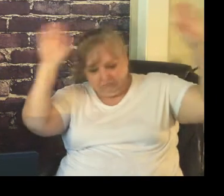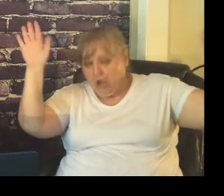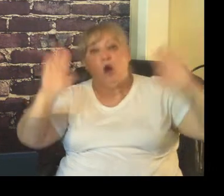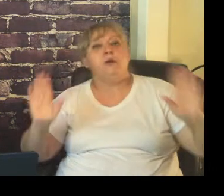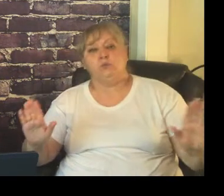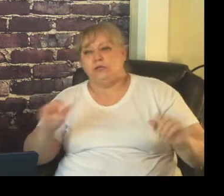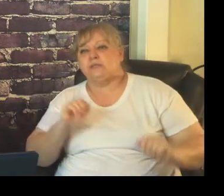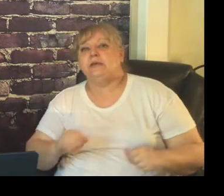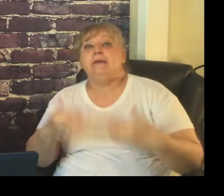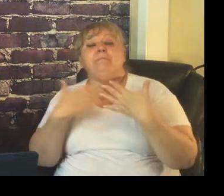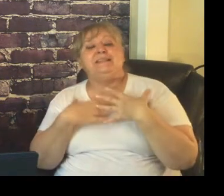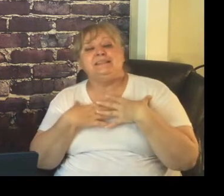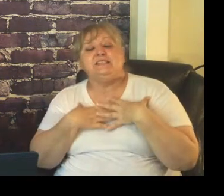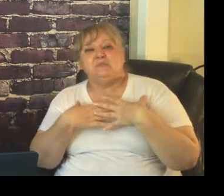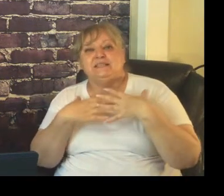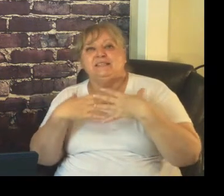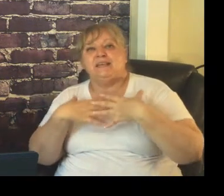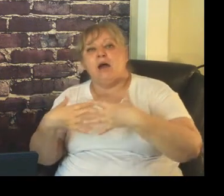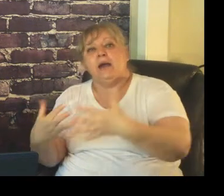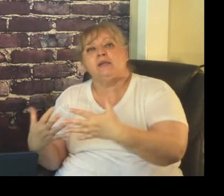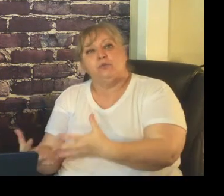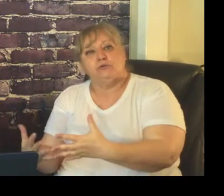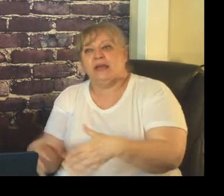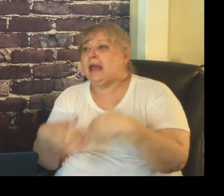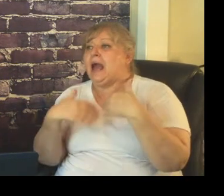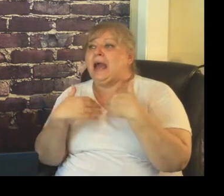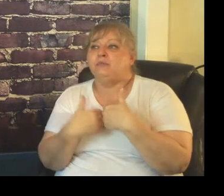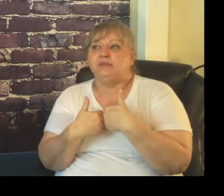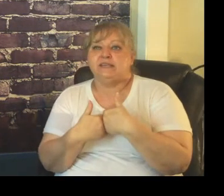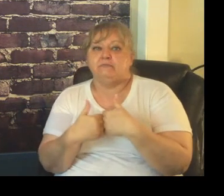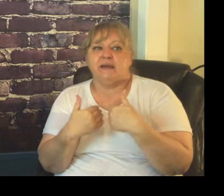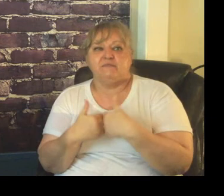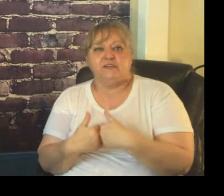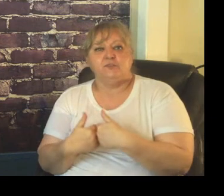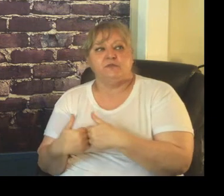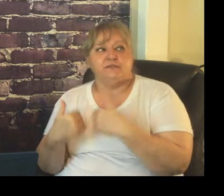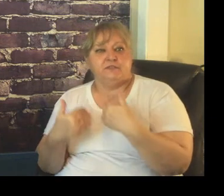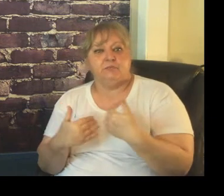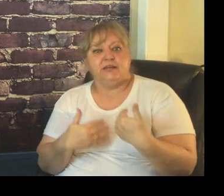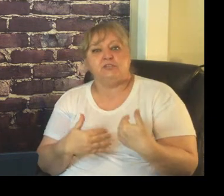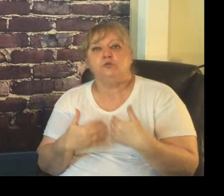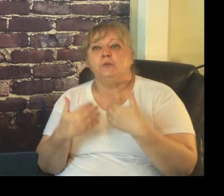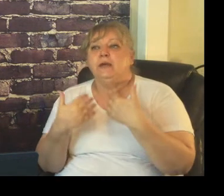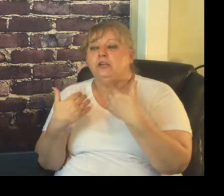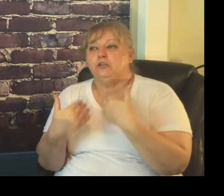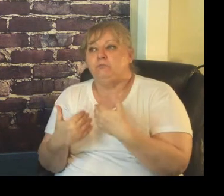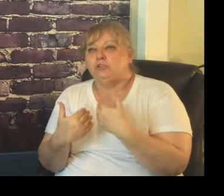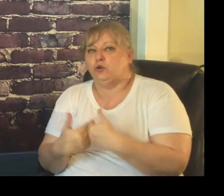always works but this is me this is how I approach that I present my videos for the flipped classroom majority